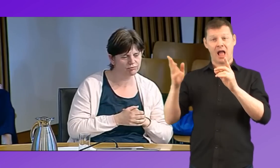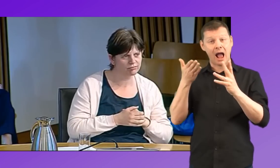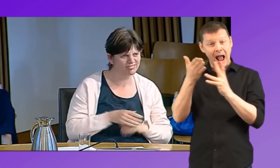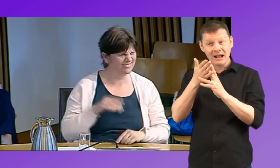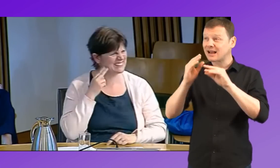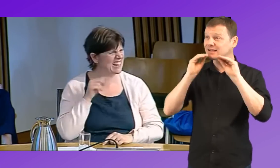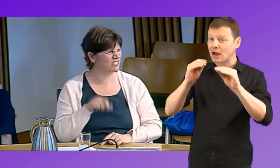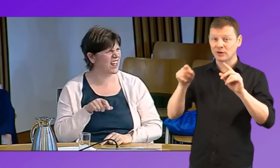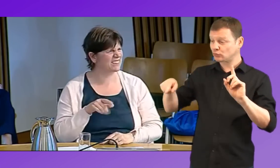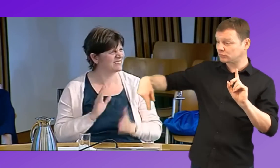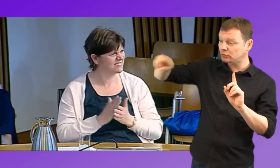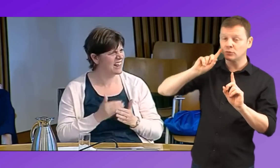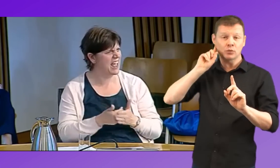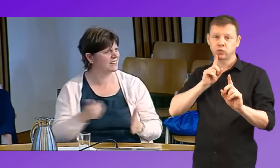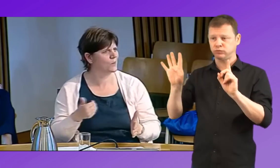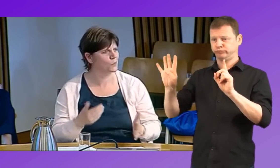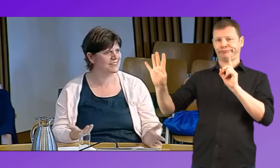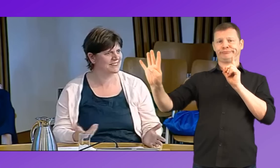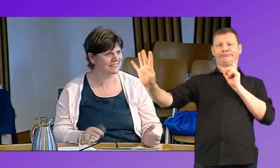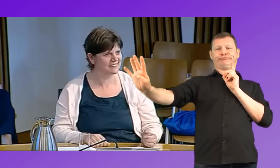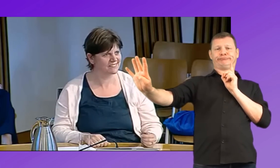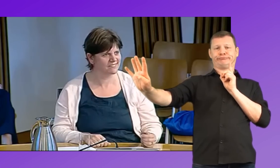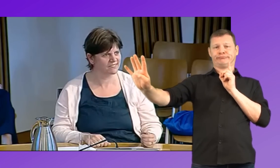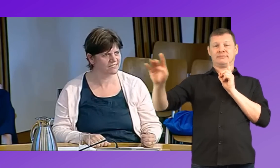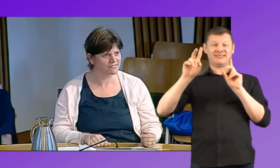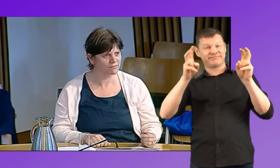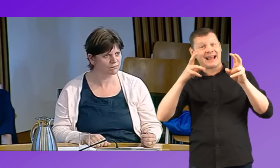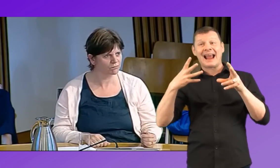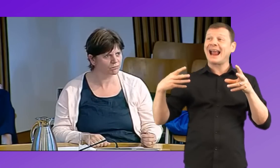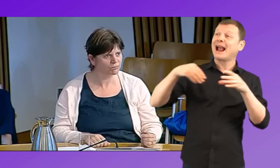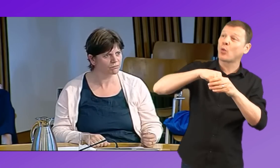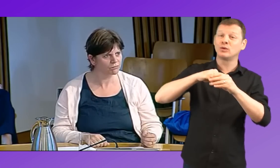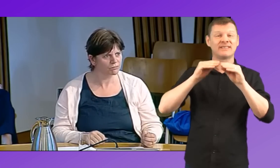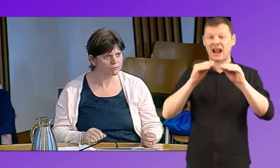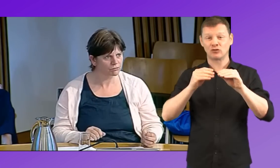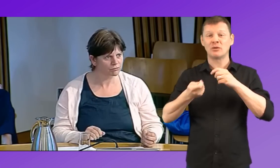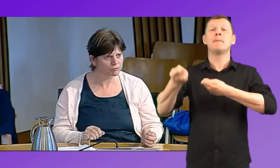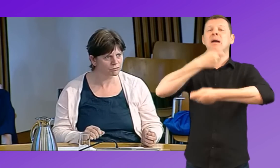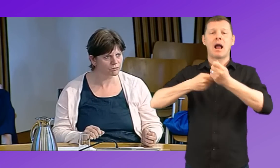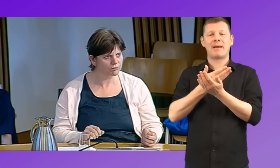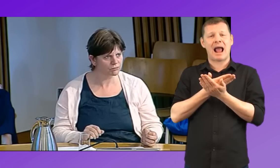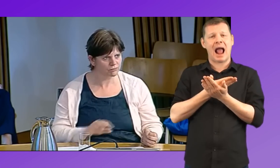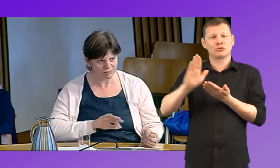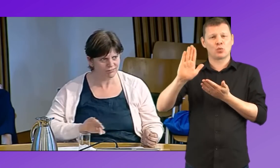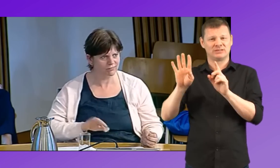near the level of access to education that all the other kids are. So this inclusive education is actually exclusive.